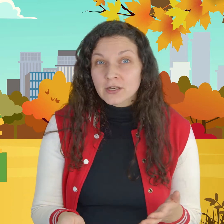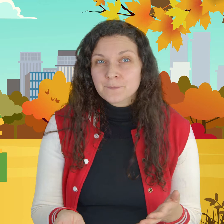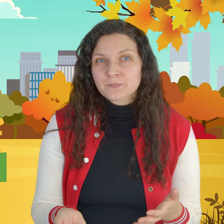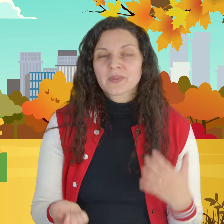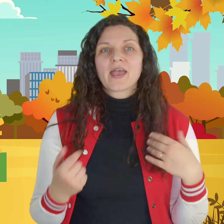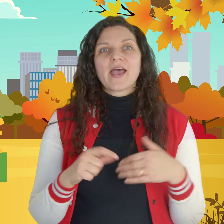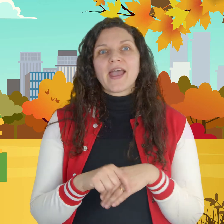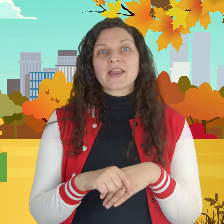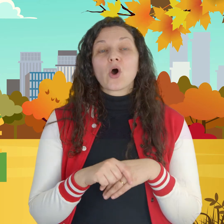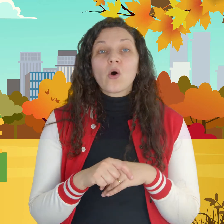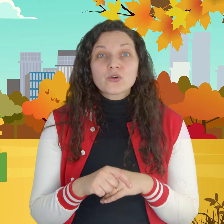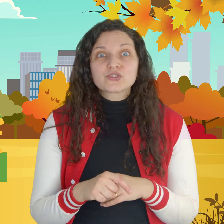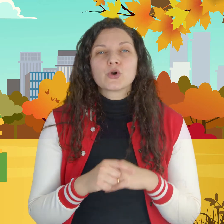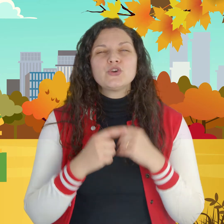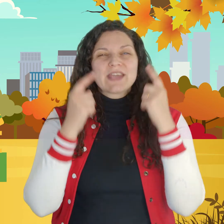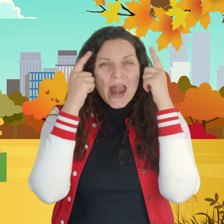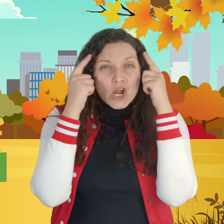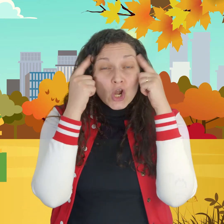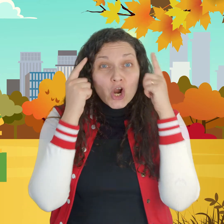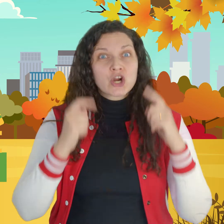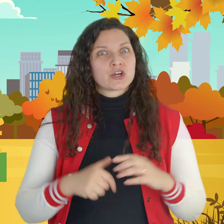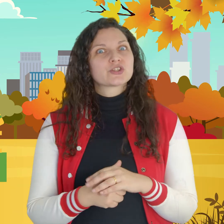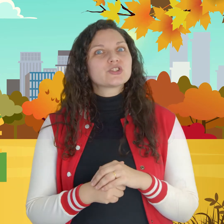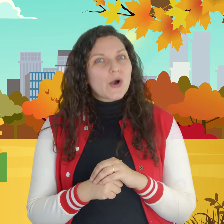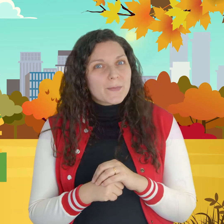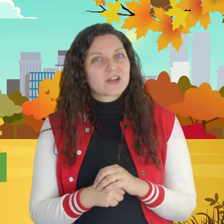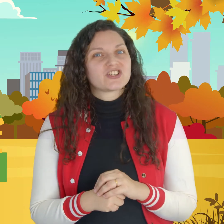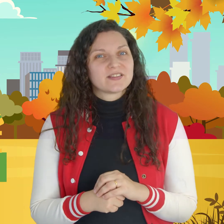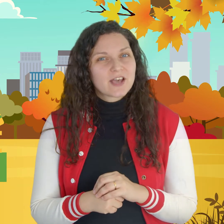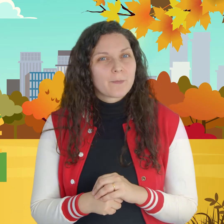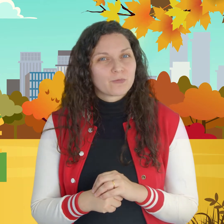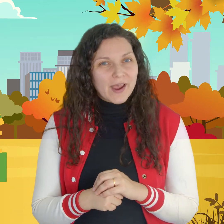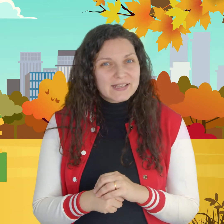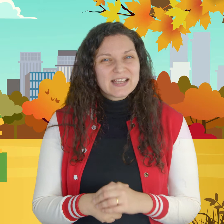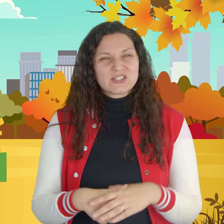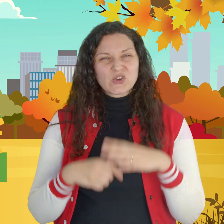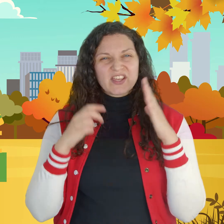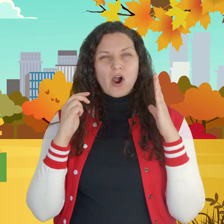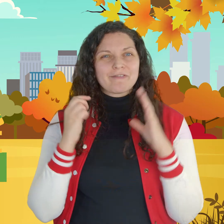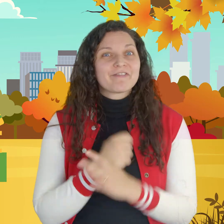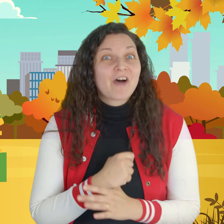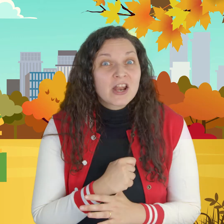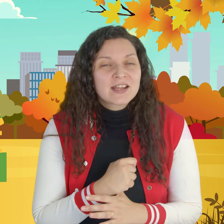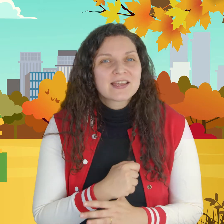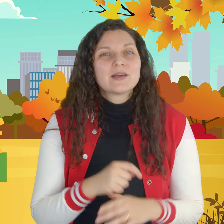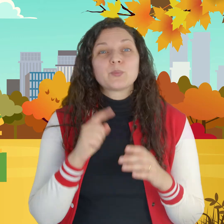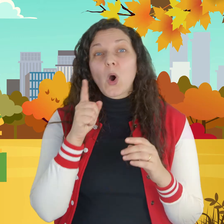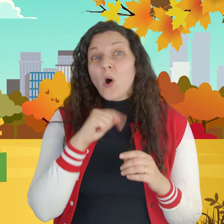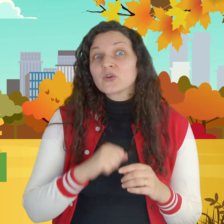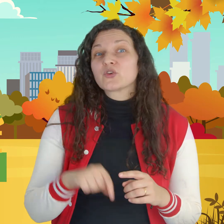and also you can learn so much in them right so they are fun but also